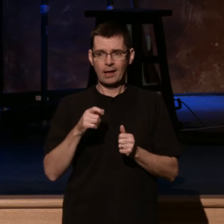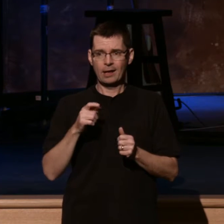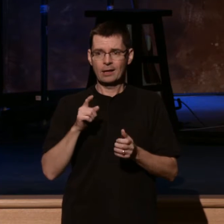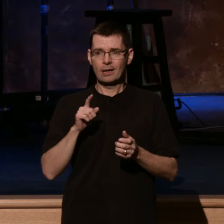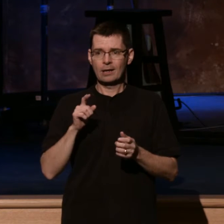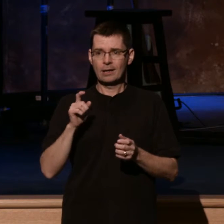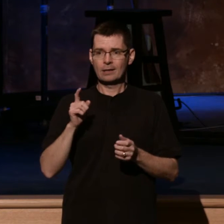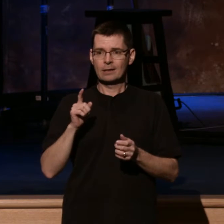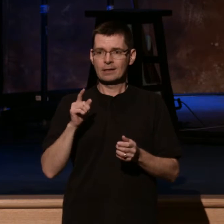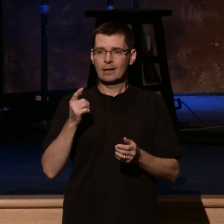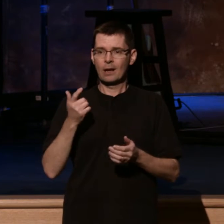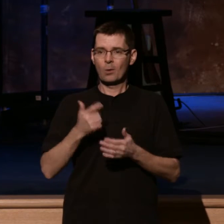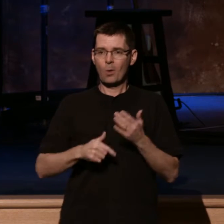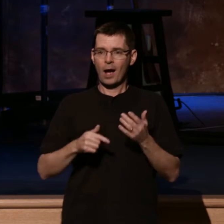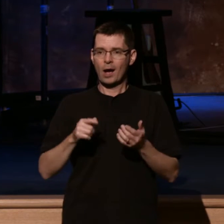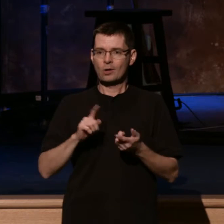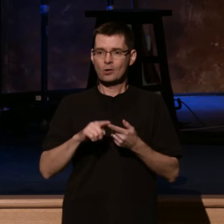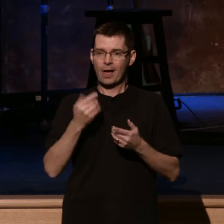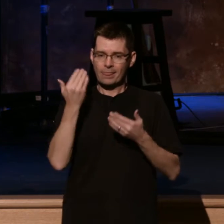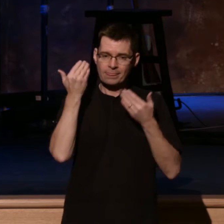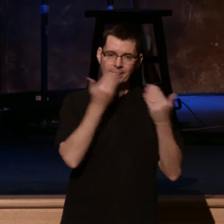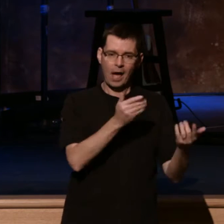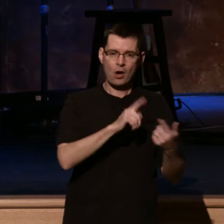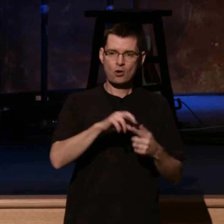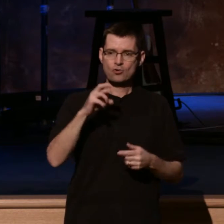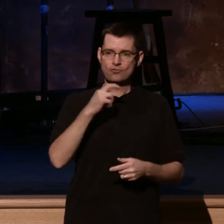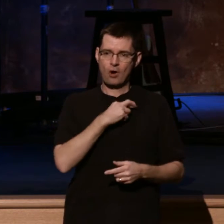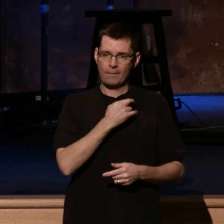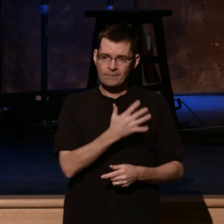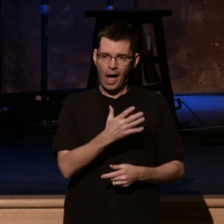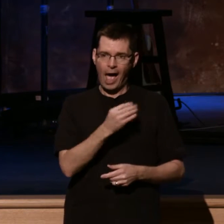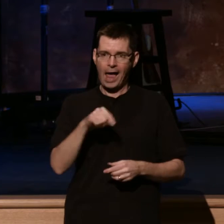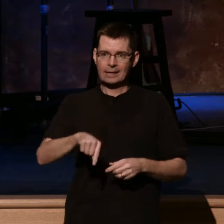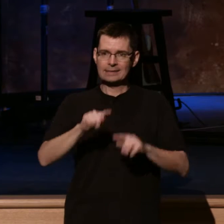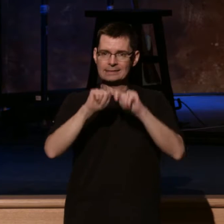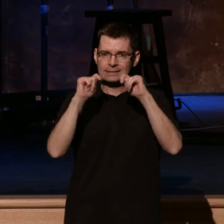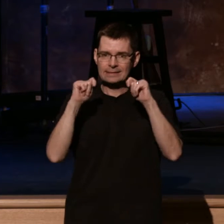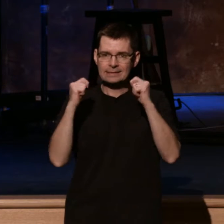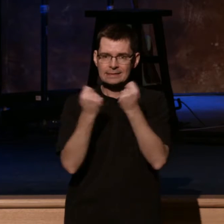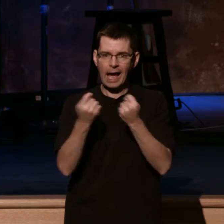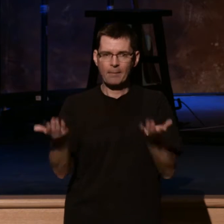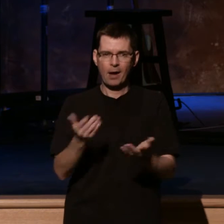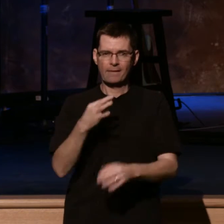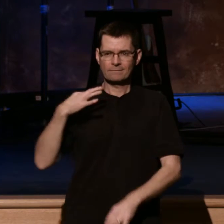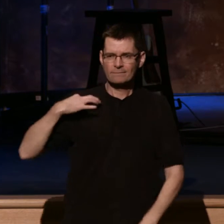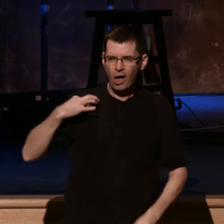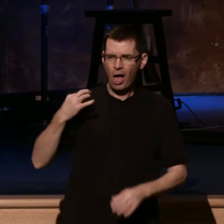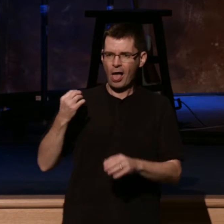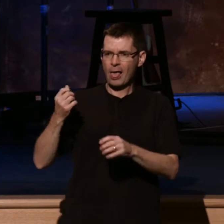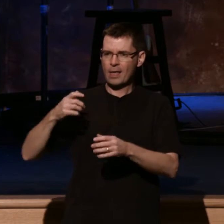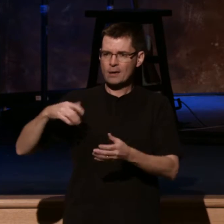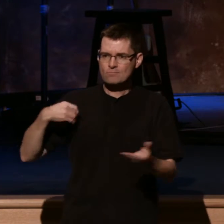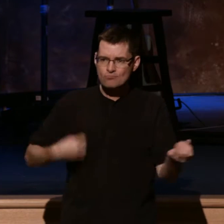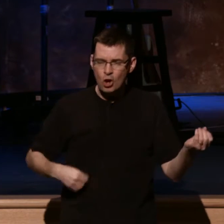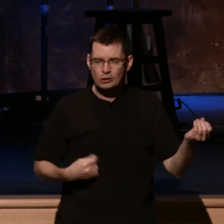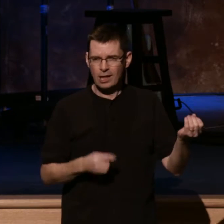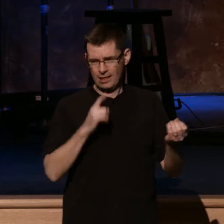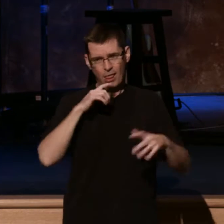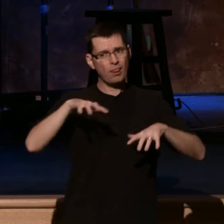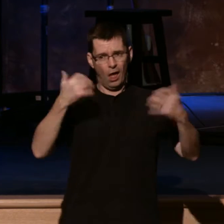staff can't say, and that is thank you to Robbie, the team here, these wonderful volunteers, the praise band. And it's a lot of work to host